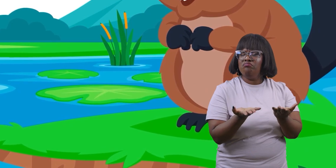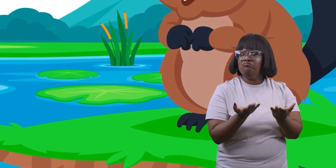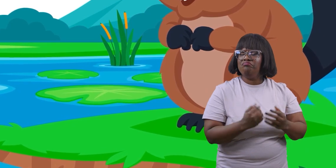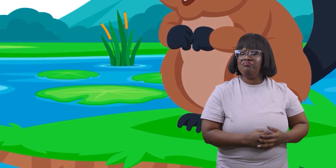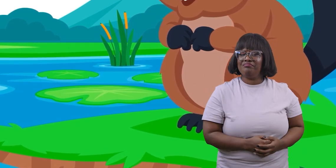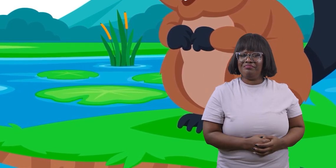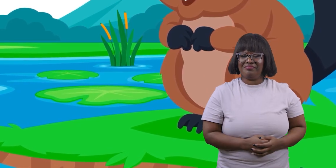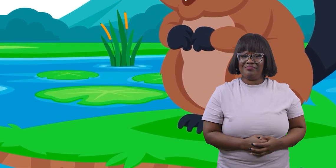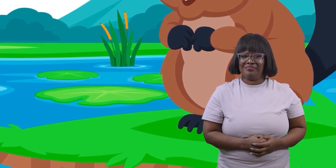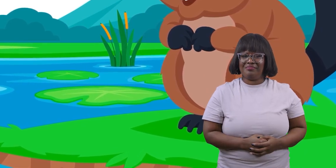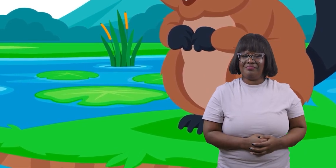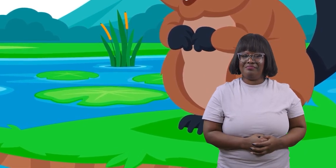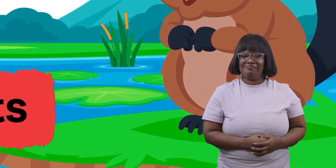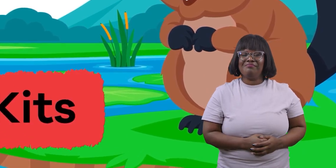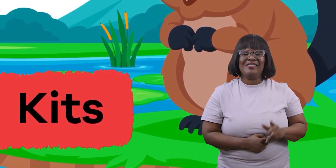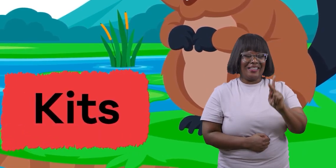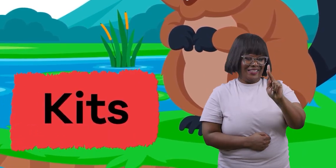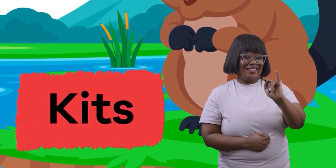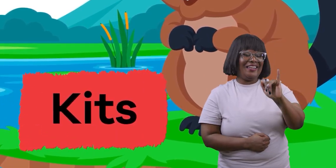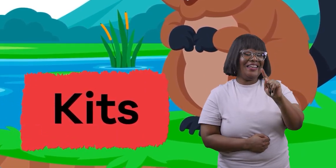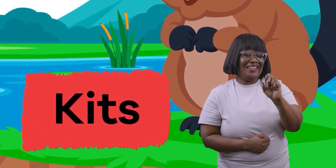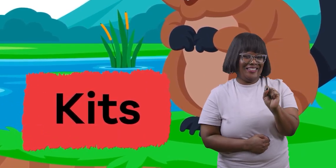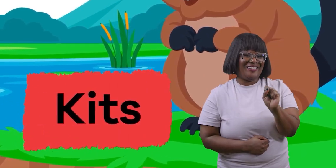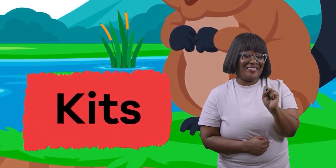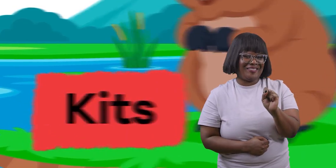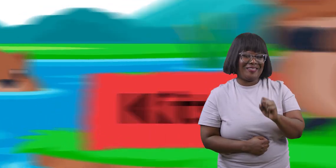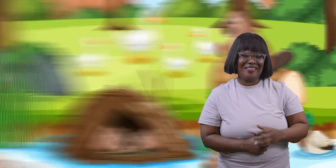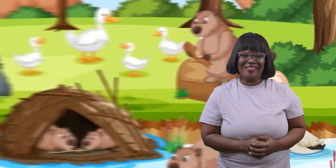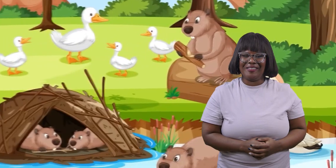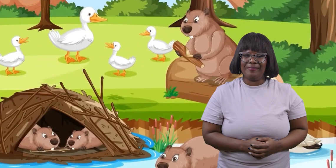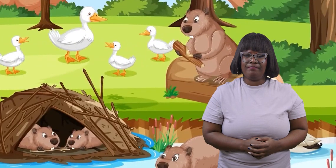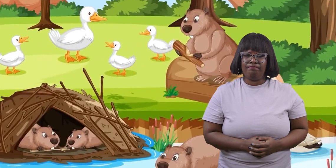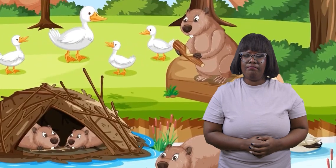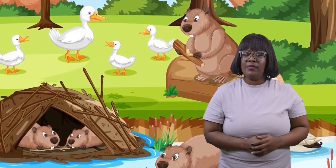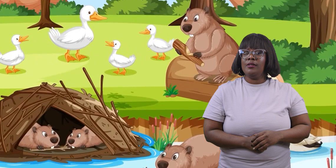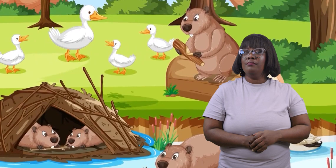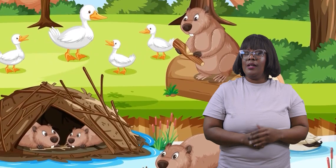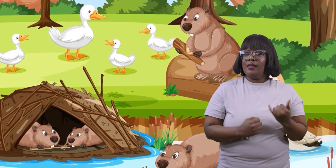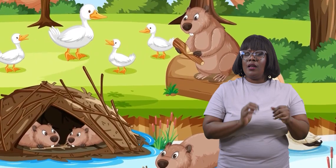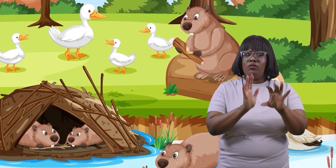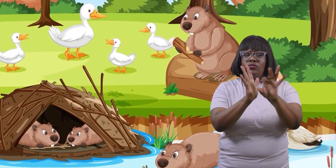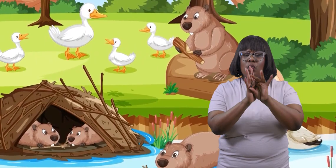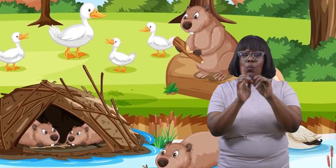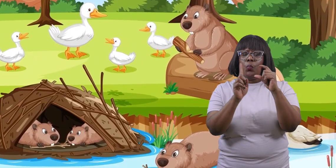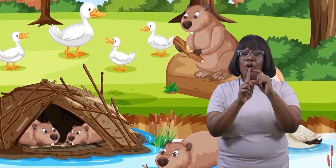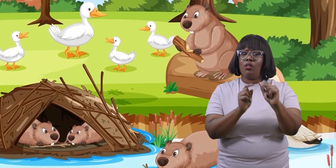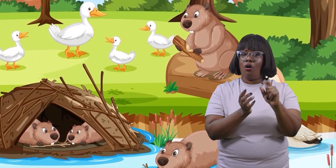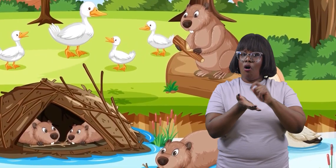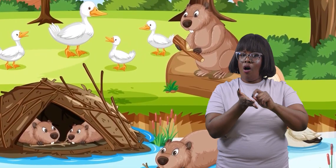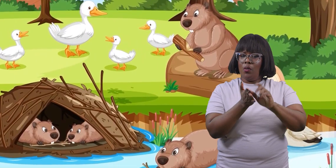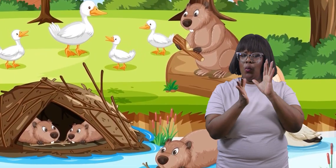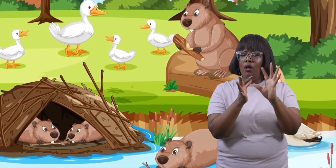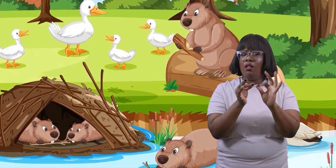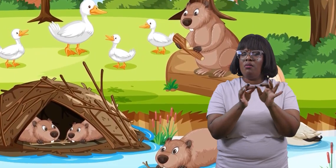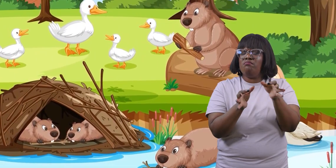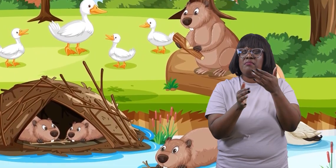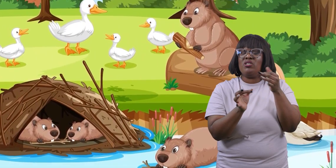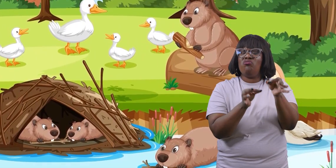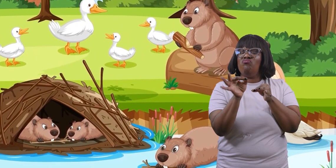kits two choose the word the author would say best describes the